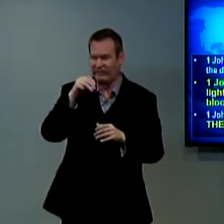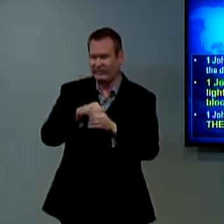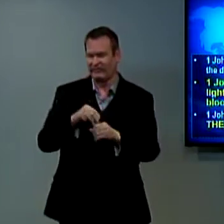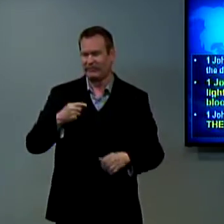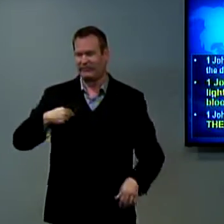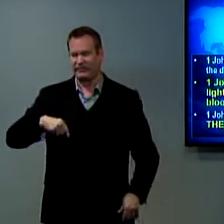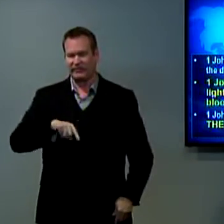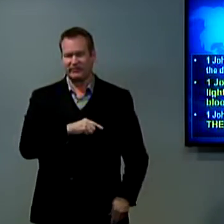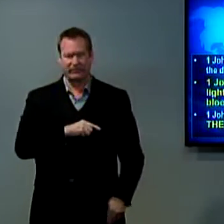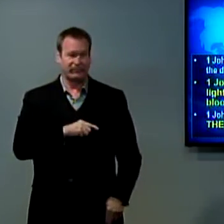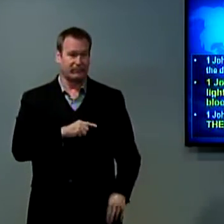is not in us.